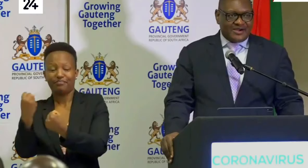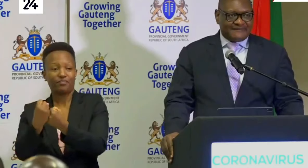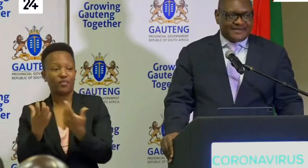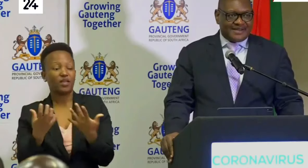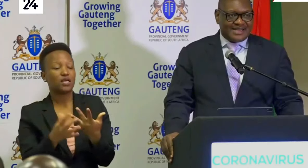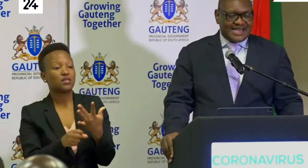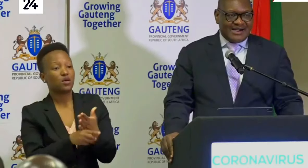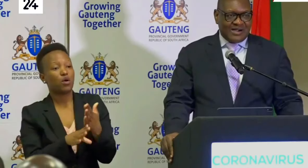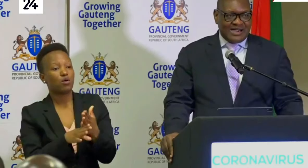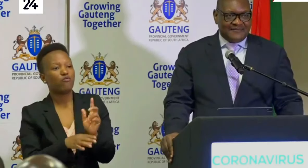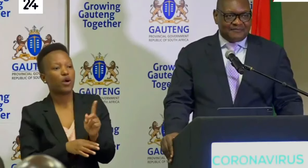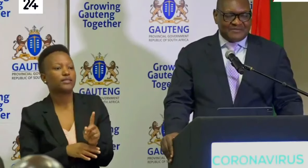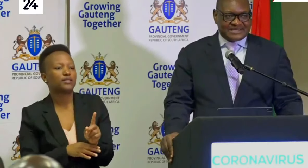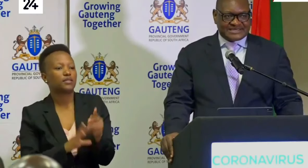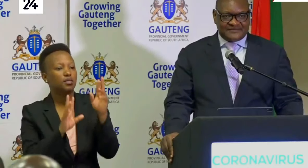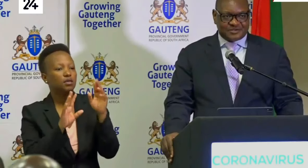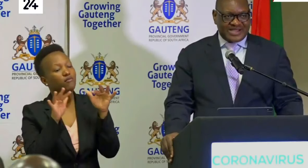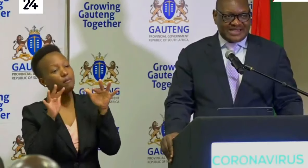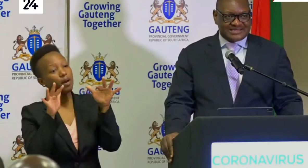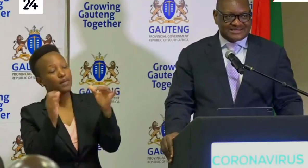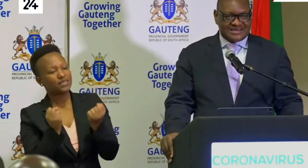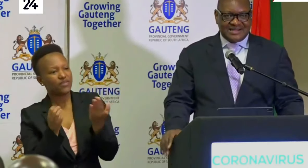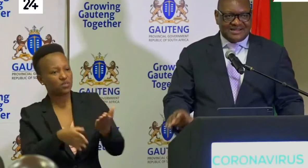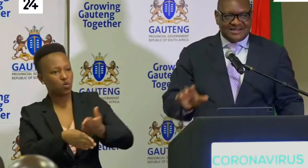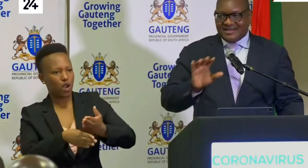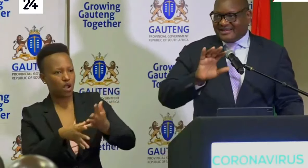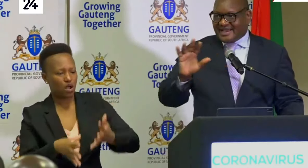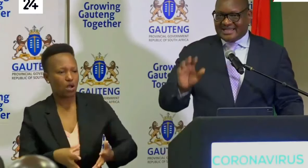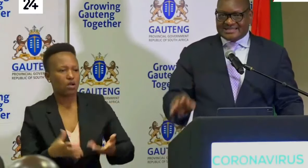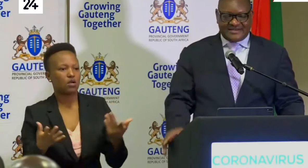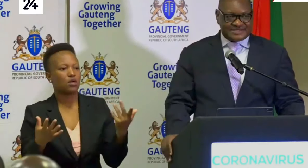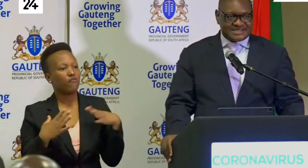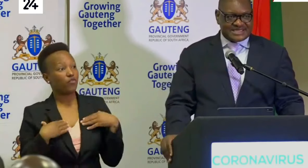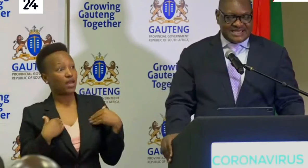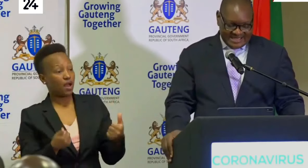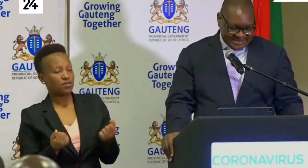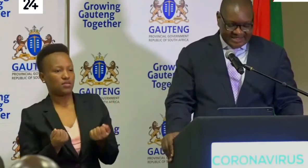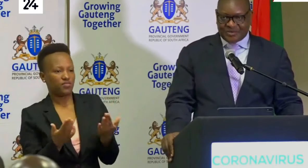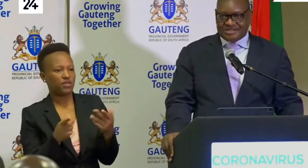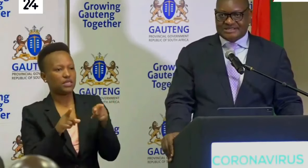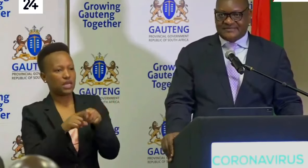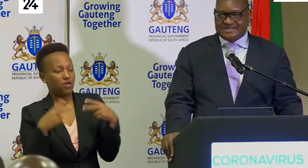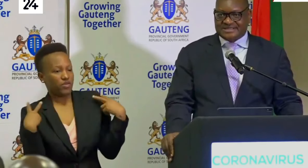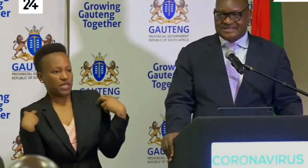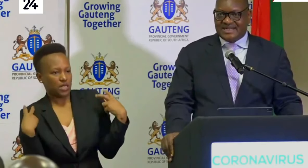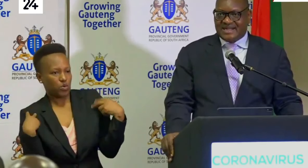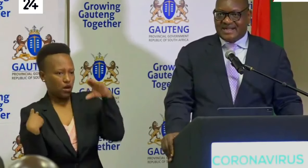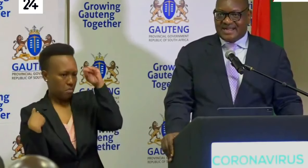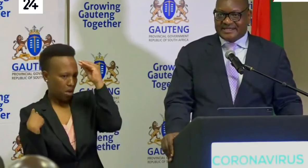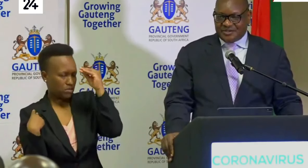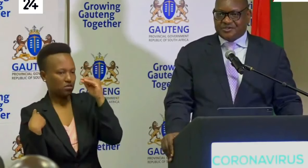work of our big service workers in the health services and in the security services